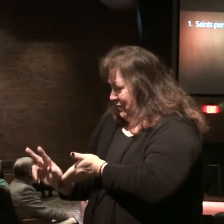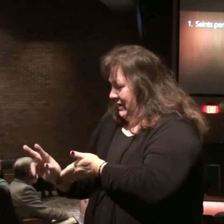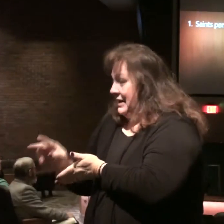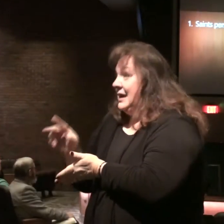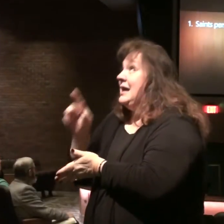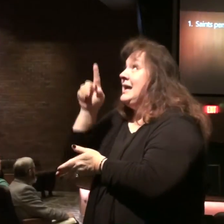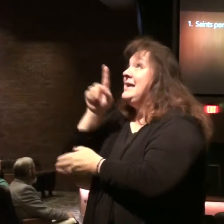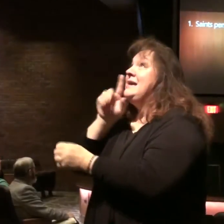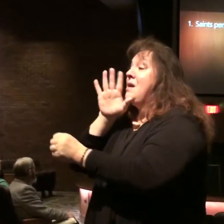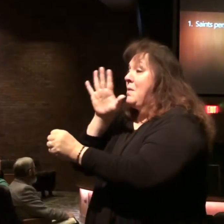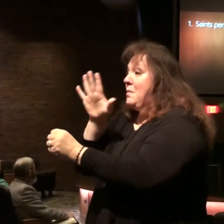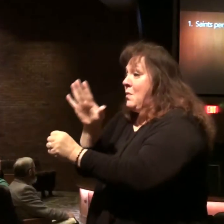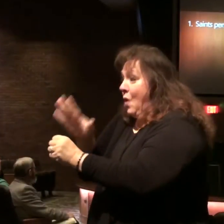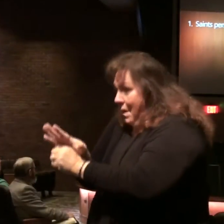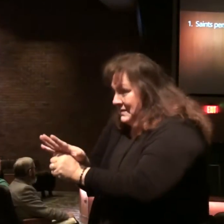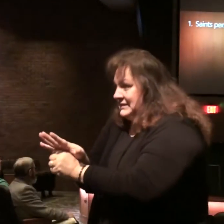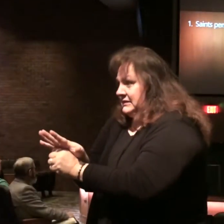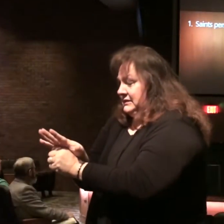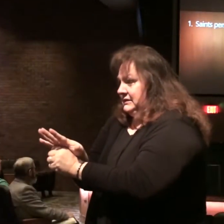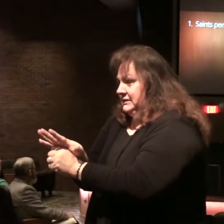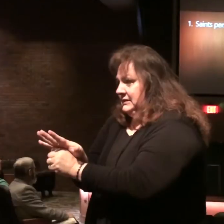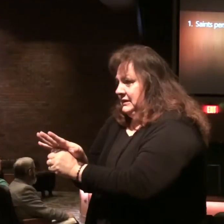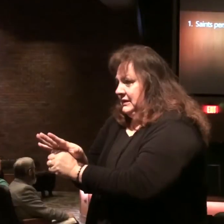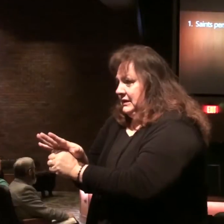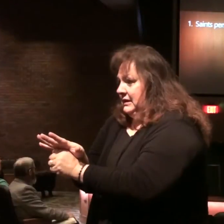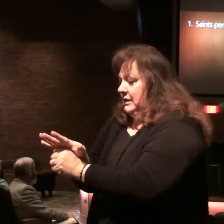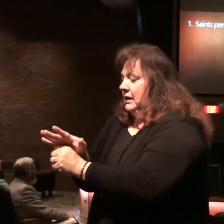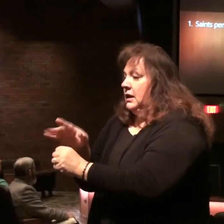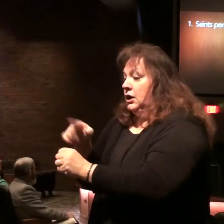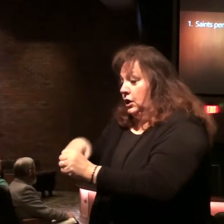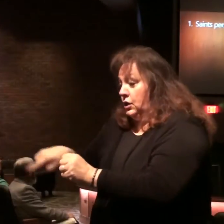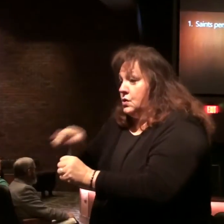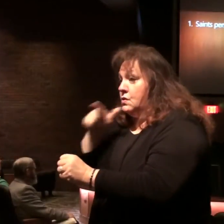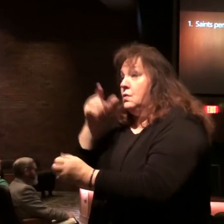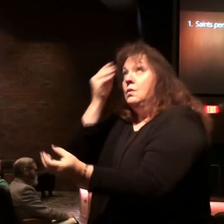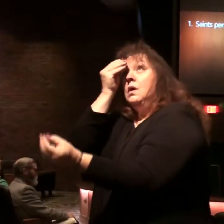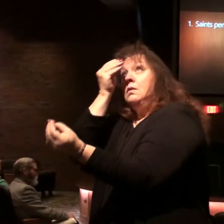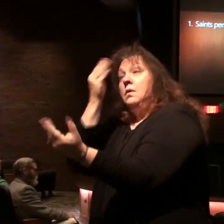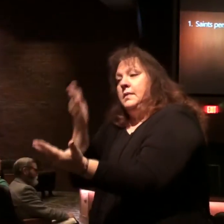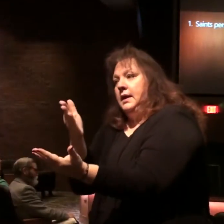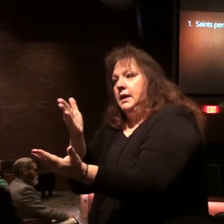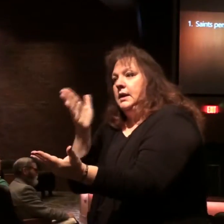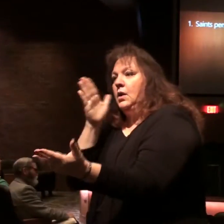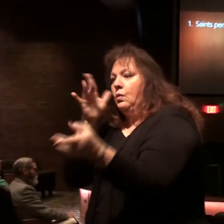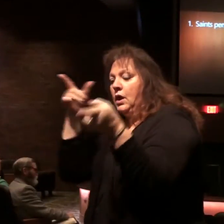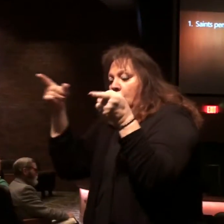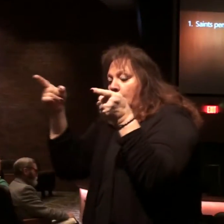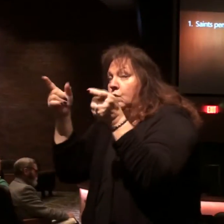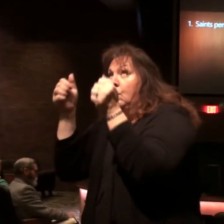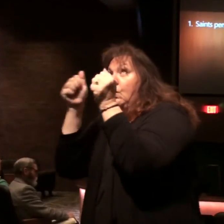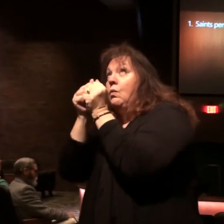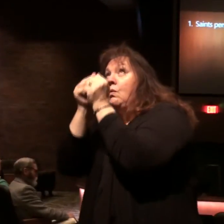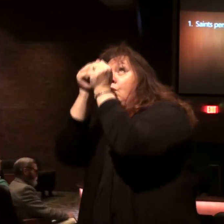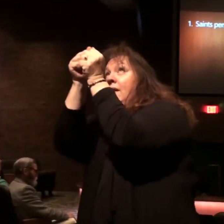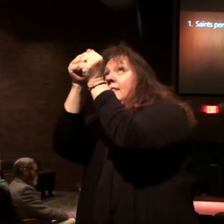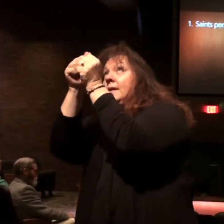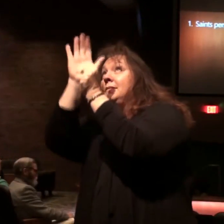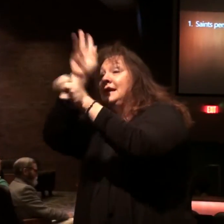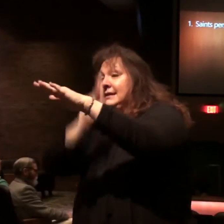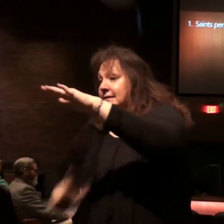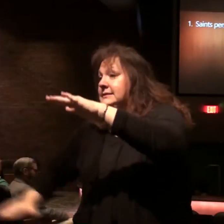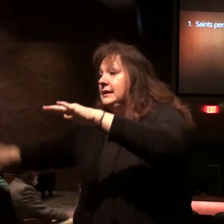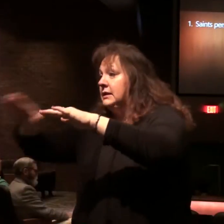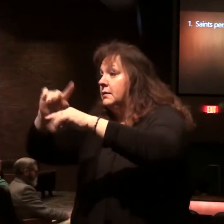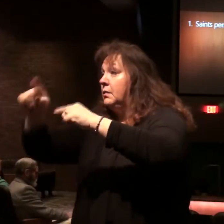promised that those faithful ones in the churches would rule and reign with him in that kingdom when he comes.